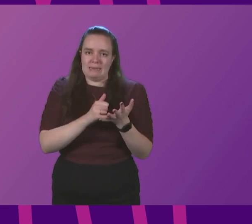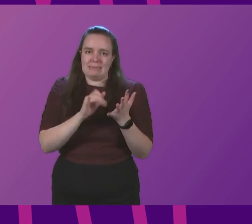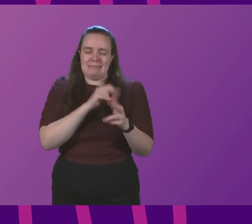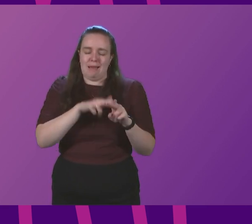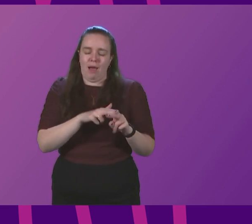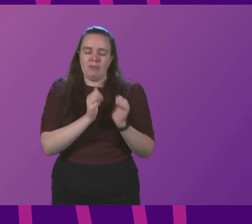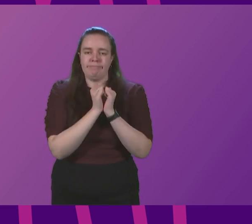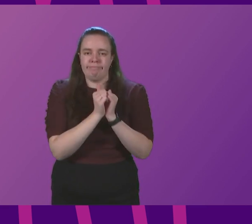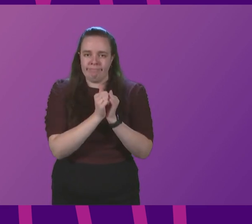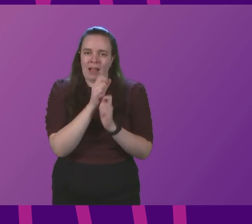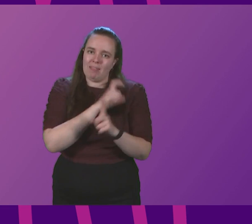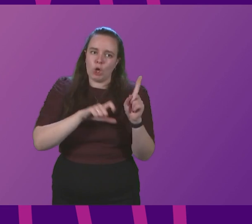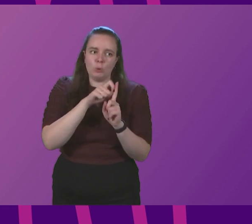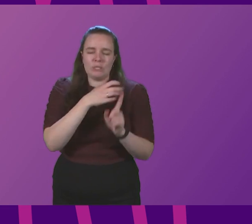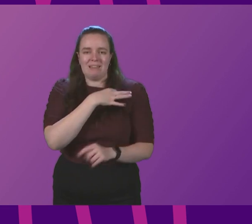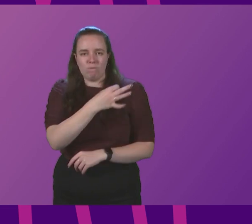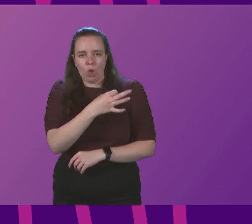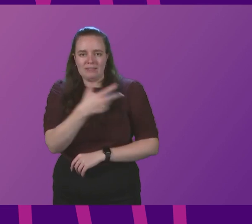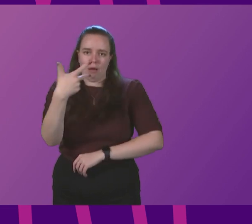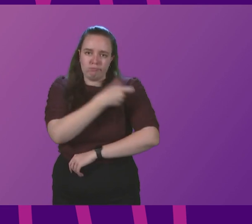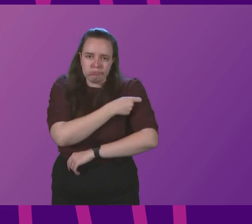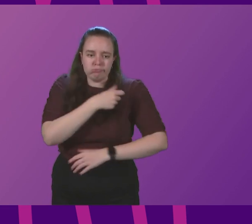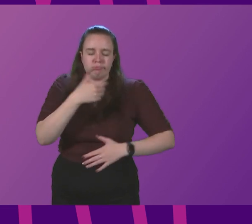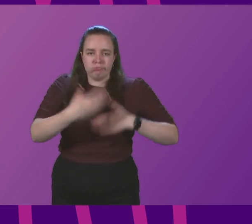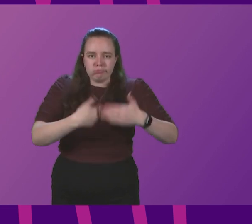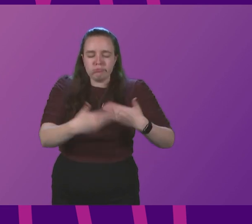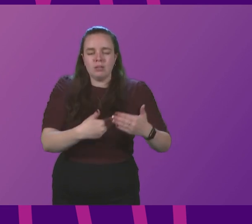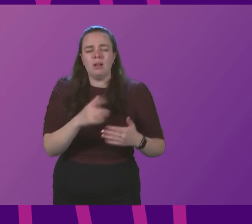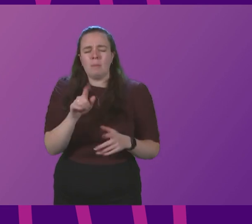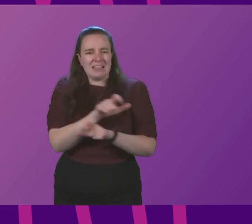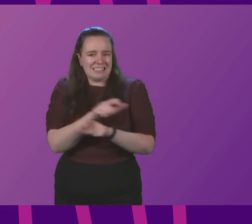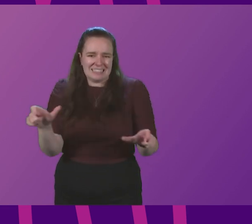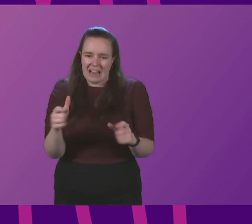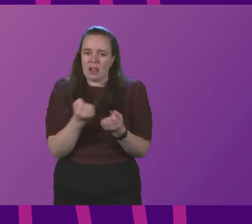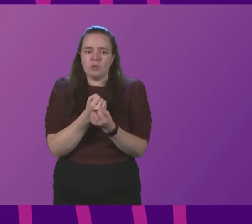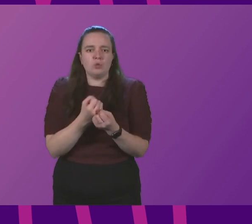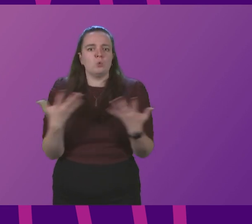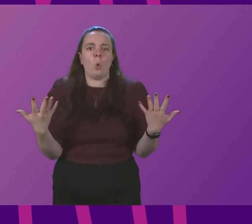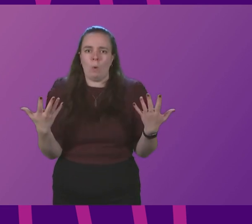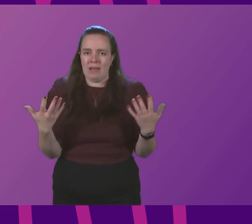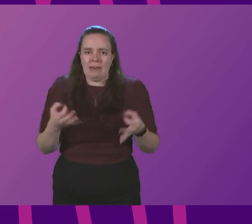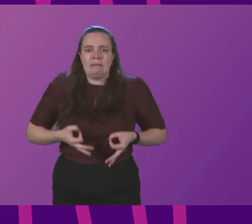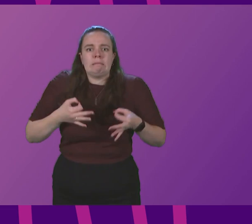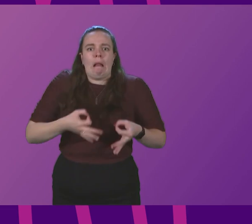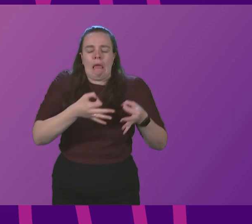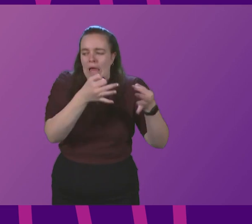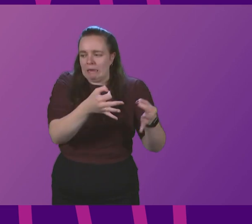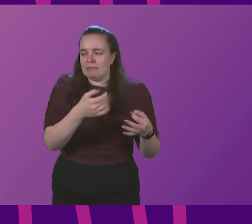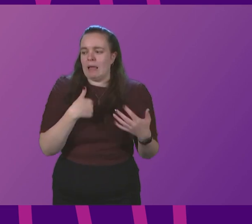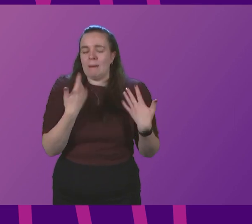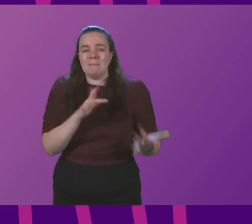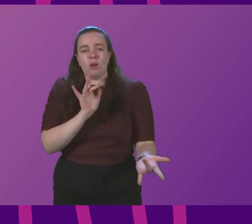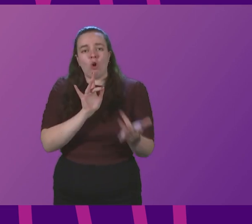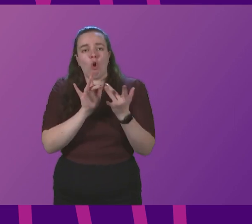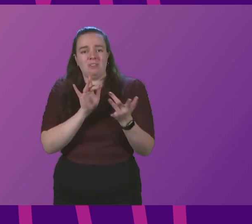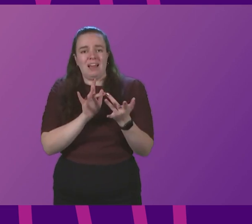volunteers who are working so hard to deliver this. But we are still seeing too many unacceptable delays. I was contacted by